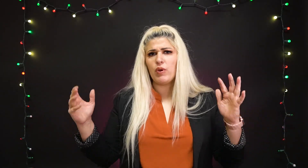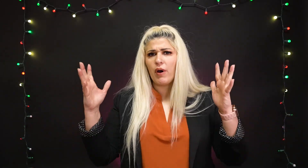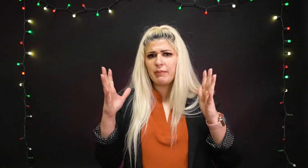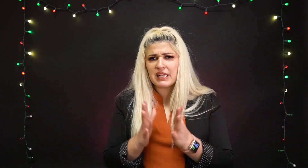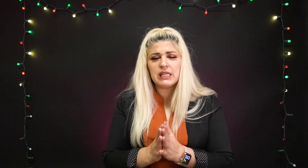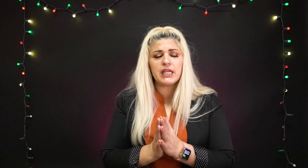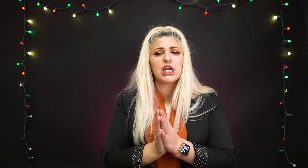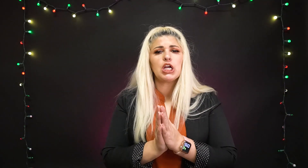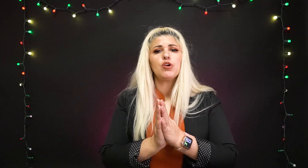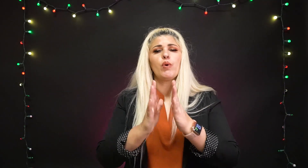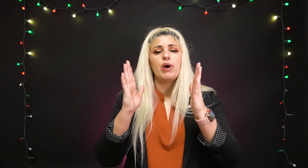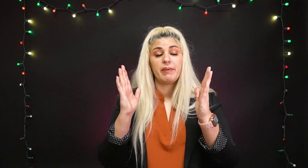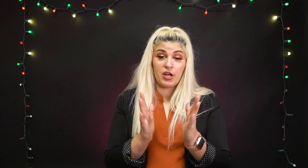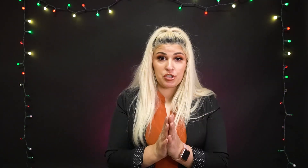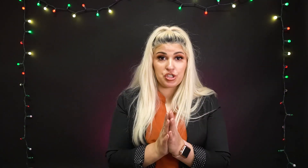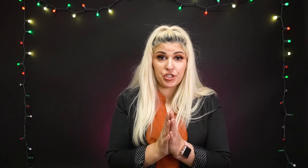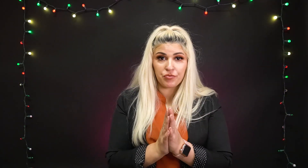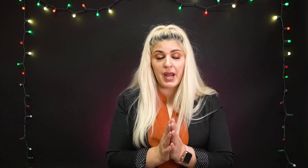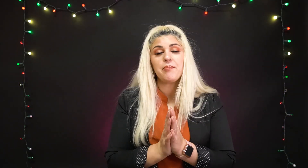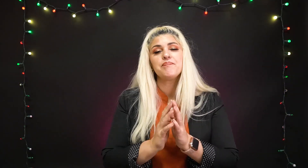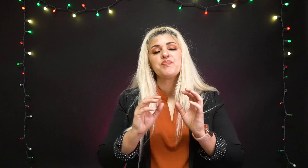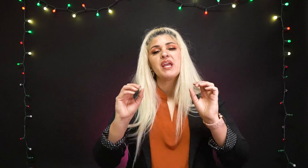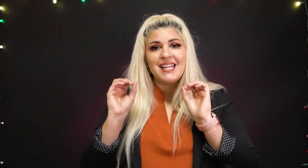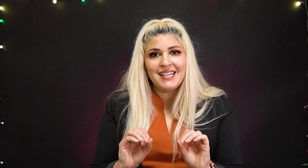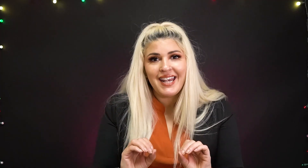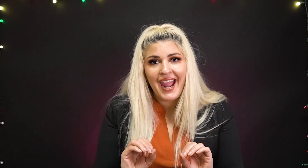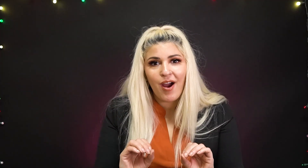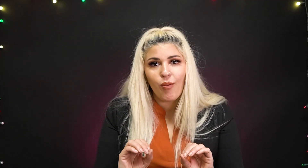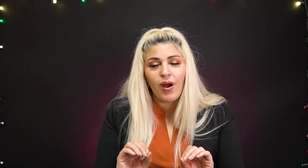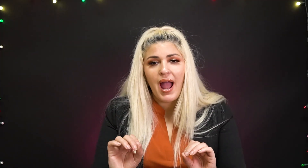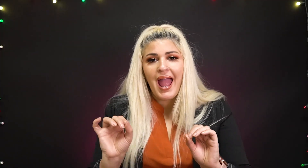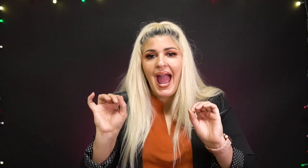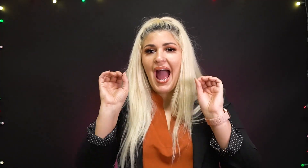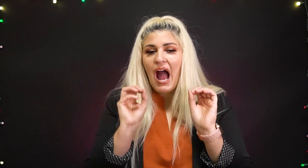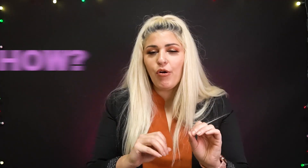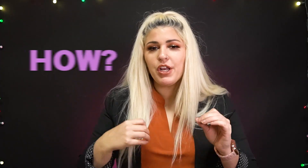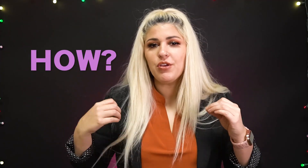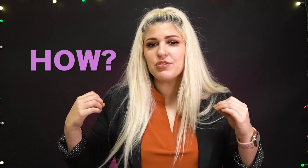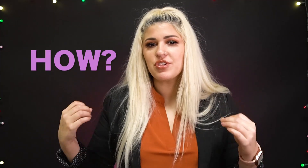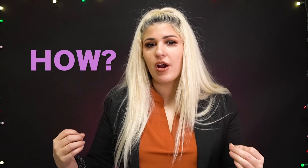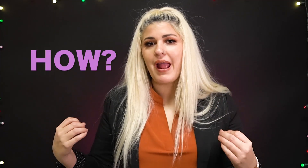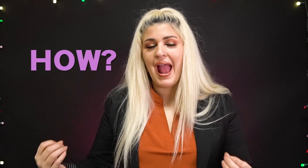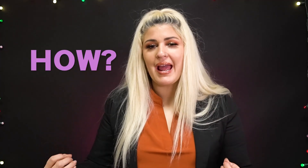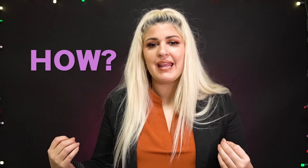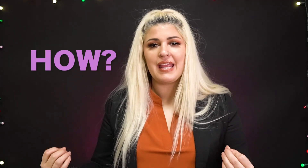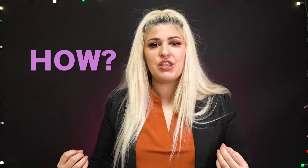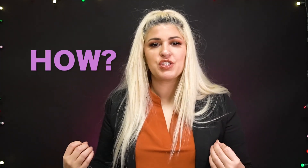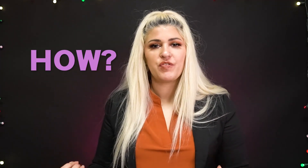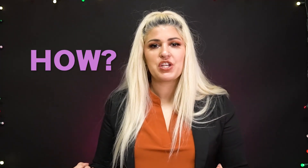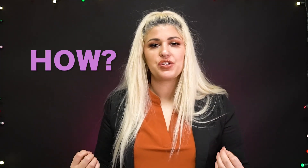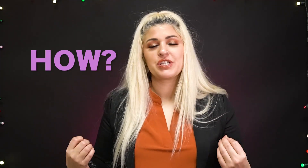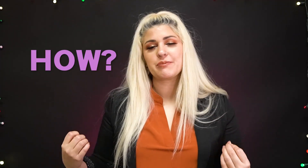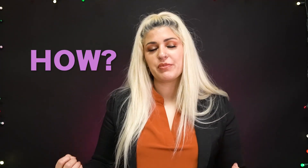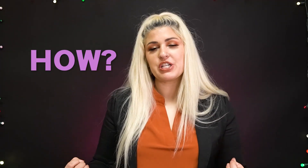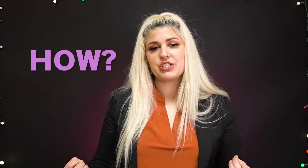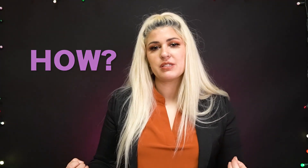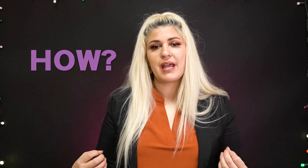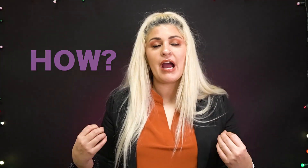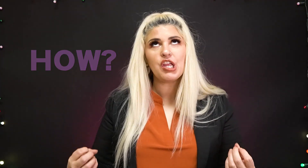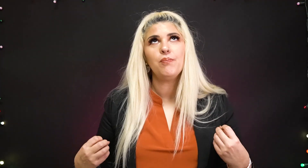we want to be clear we want to be understood right now how do you start adding in those facial expressions how do you